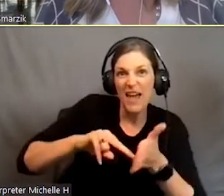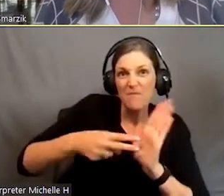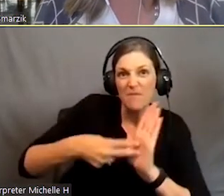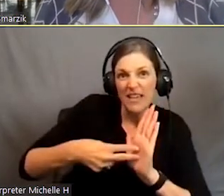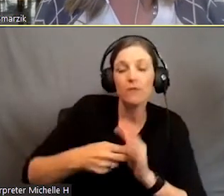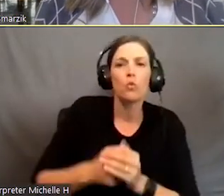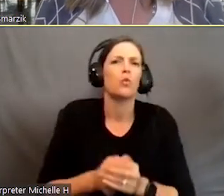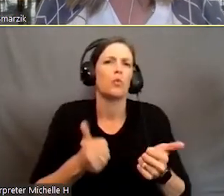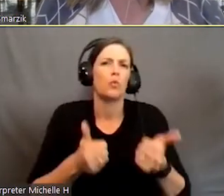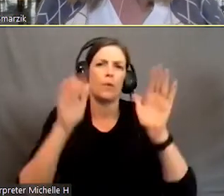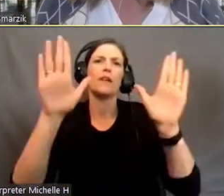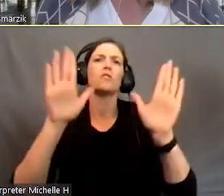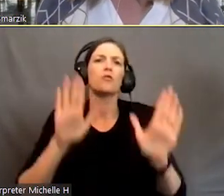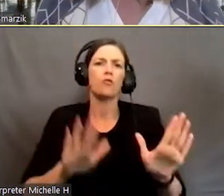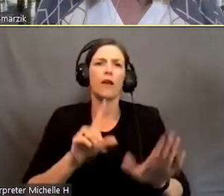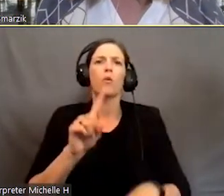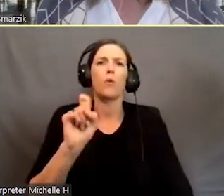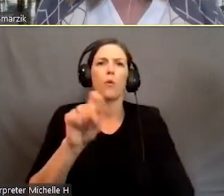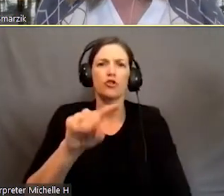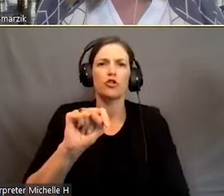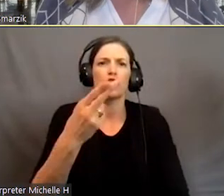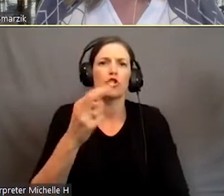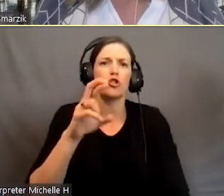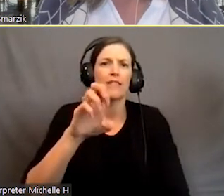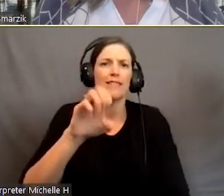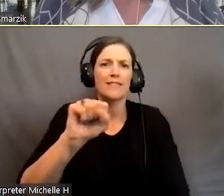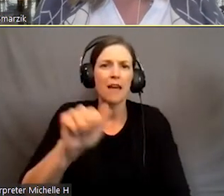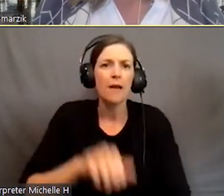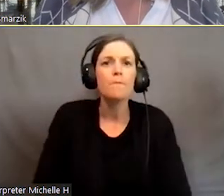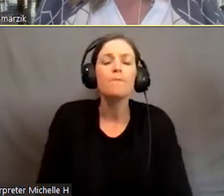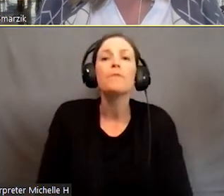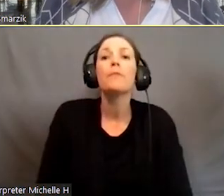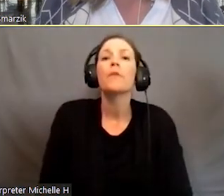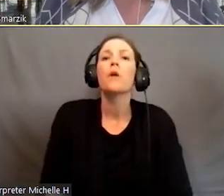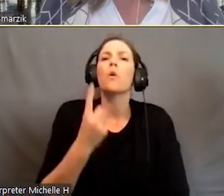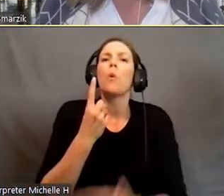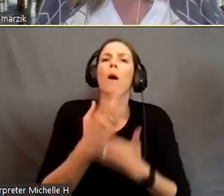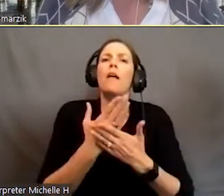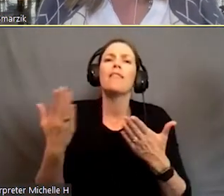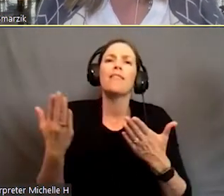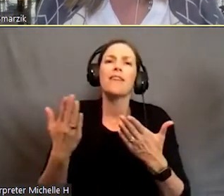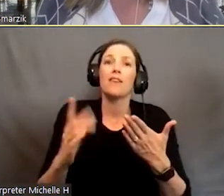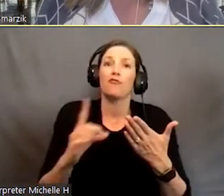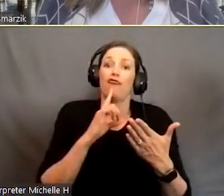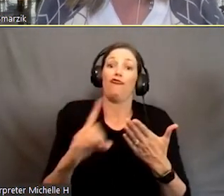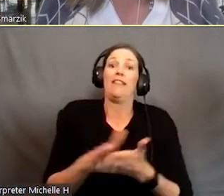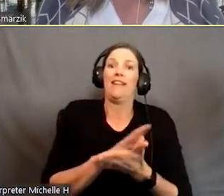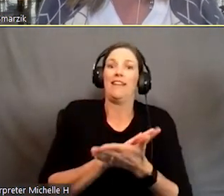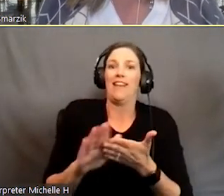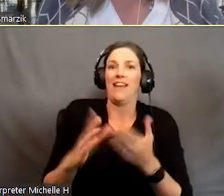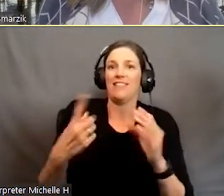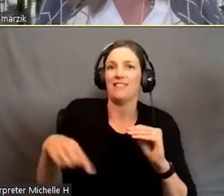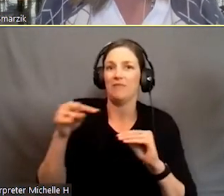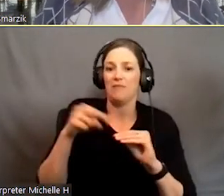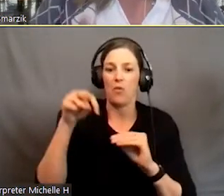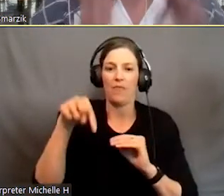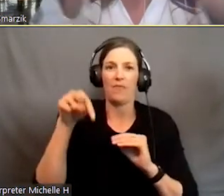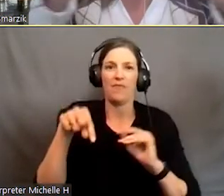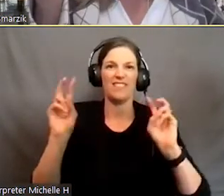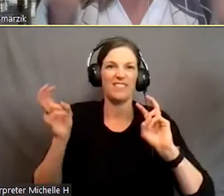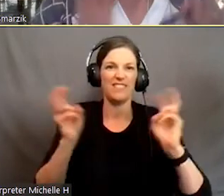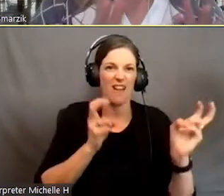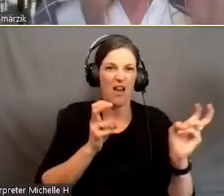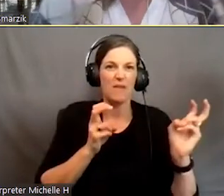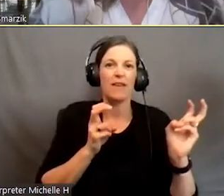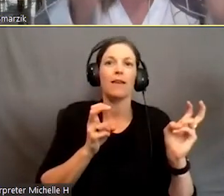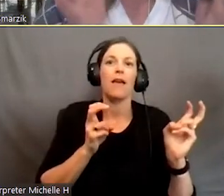question, Teresa. One of the things that's so nice about this topic is that it has a